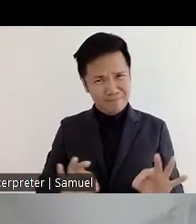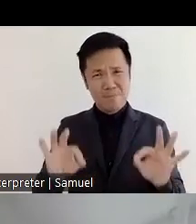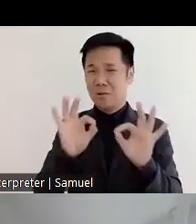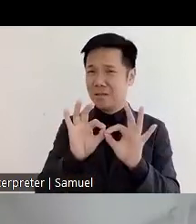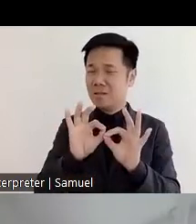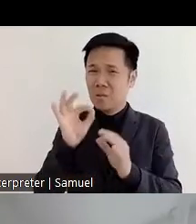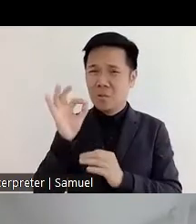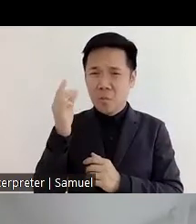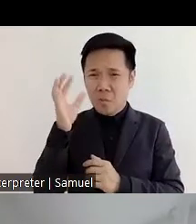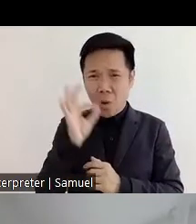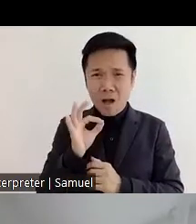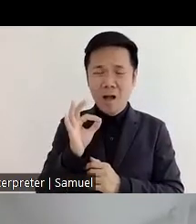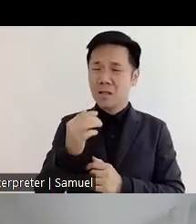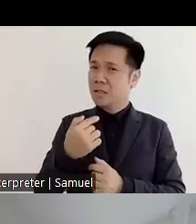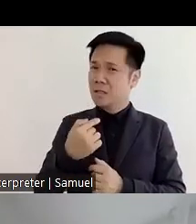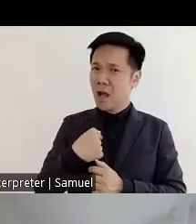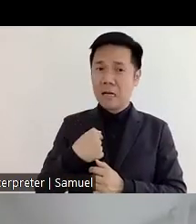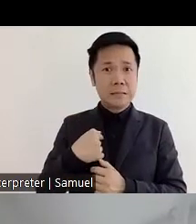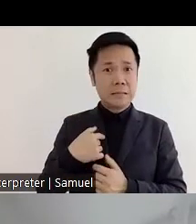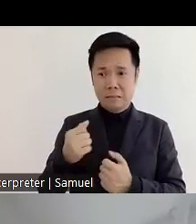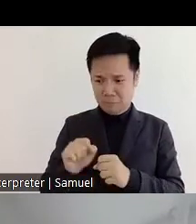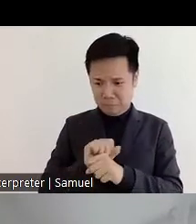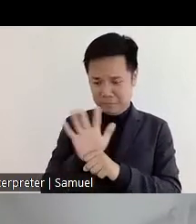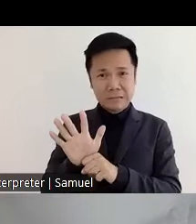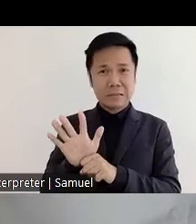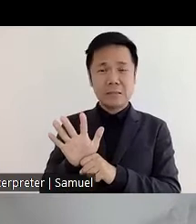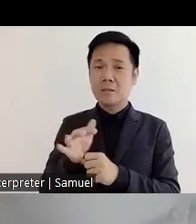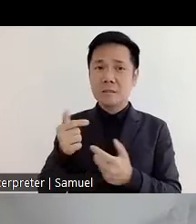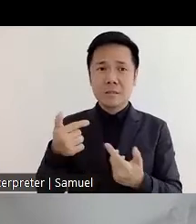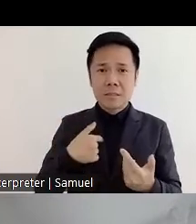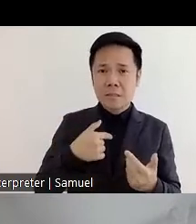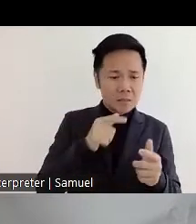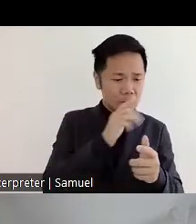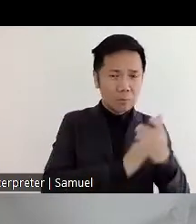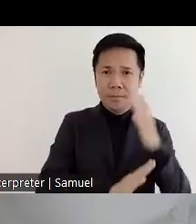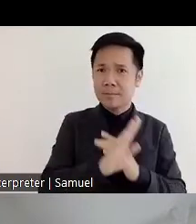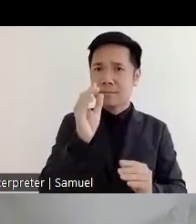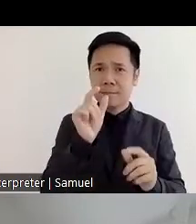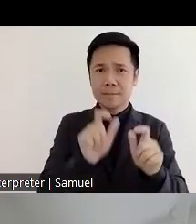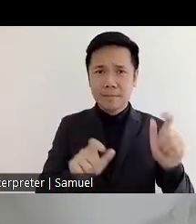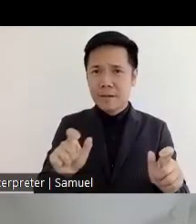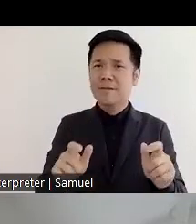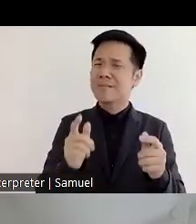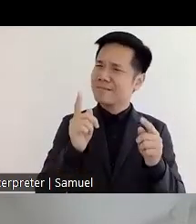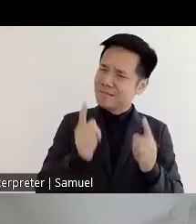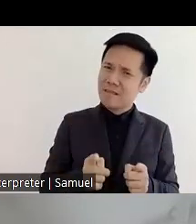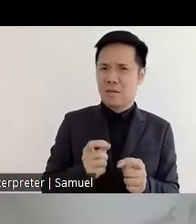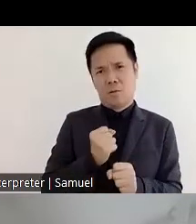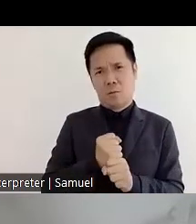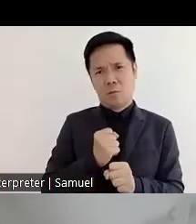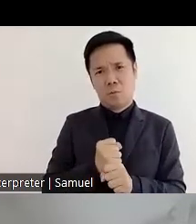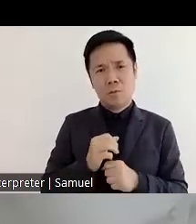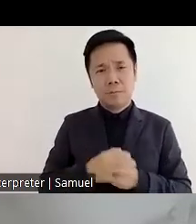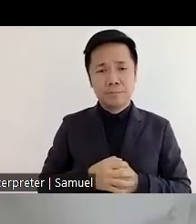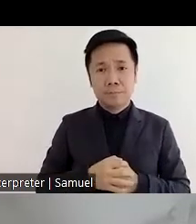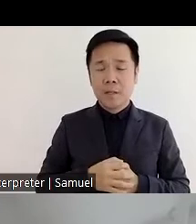know that in times of crisis the youth with disabilities are invisible. So we spoke, we had